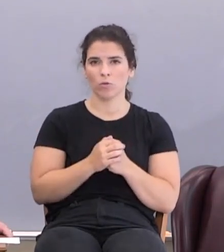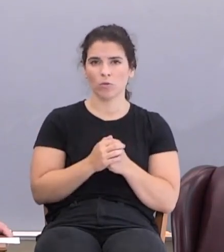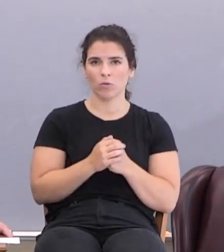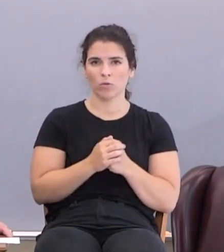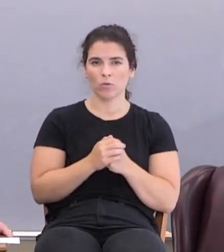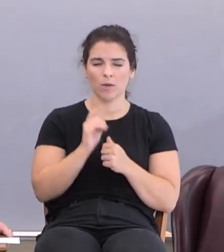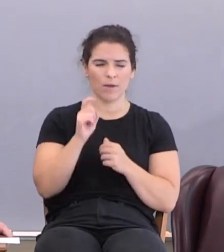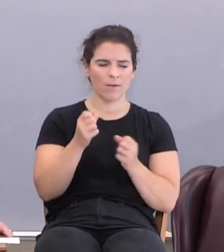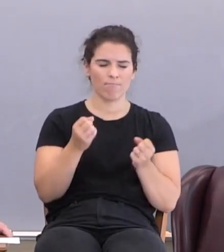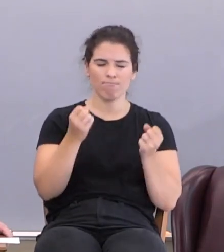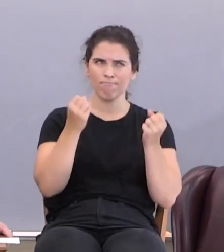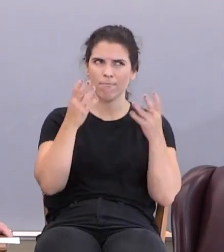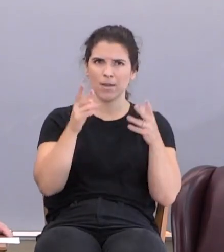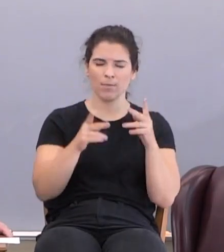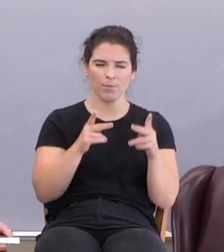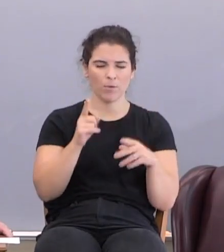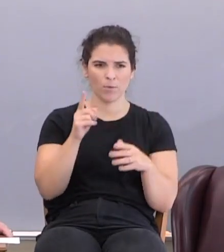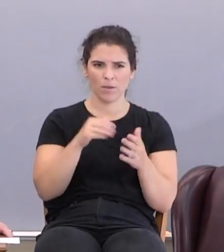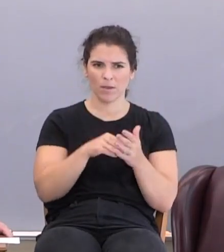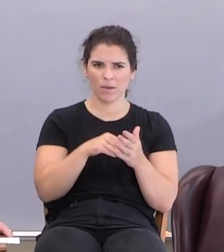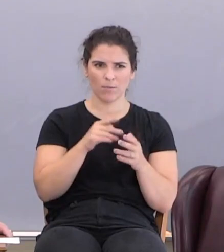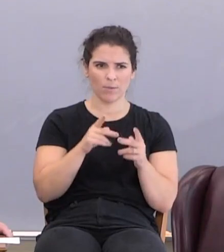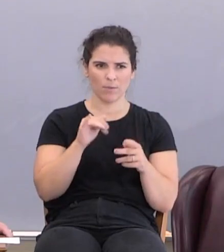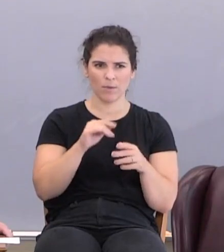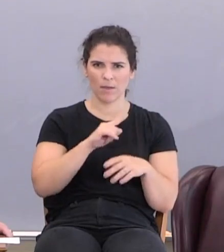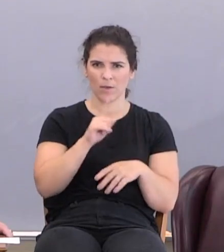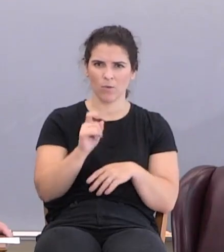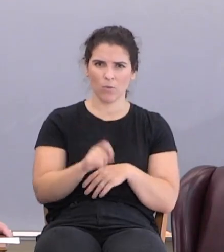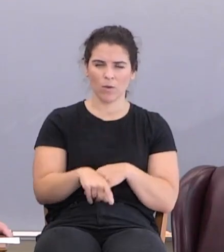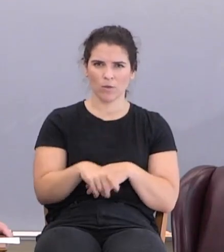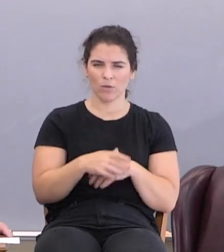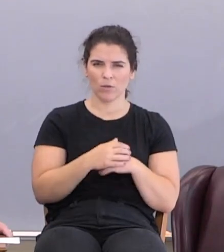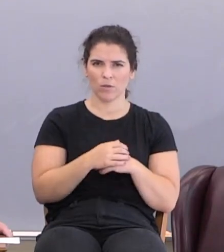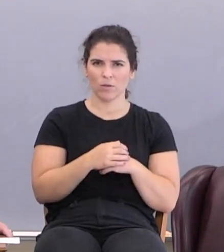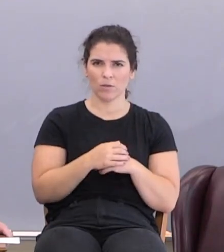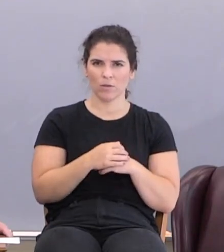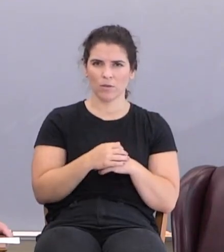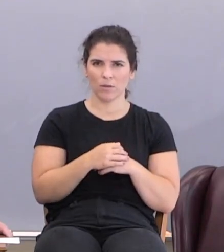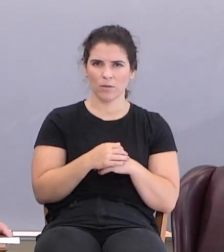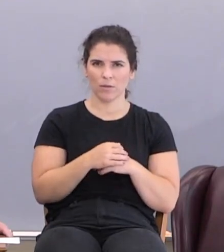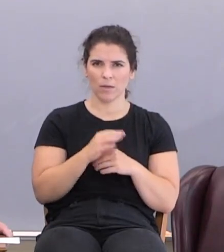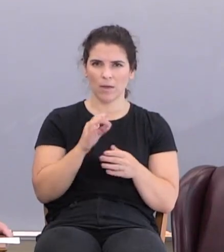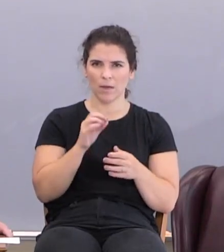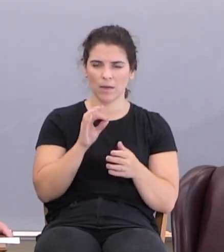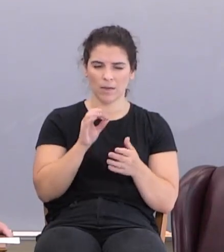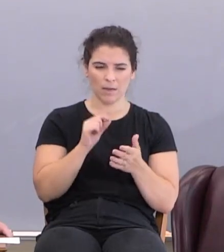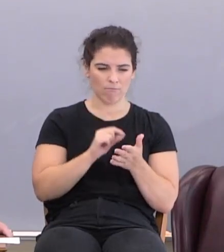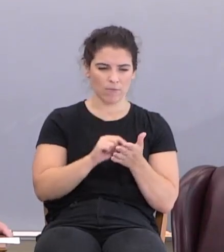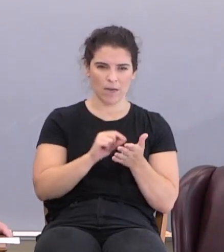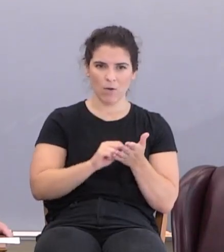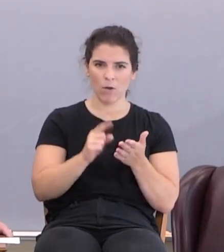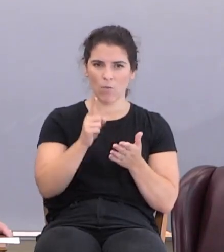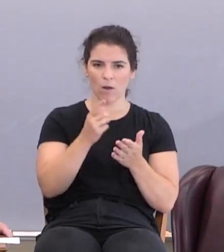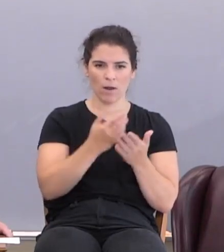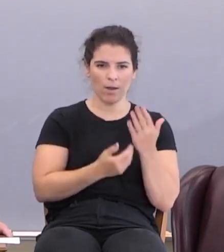I've asked hundreds of people, like thousands of people that question. I count on one hand how many people could name them in order.